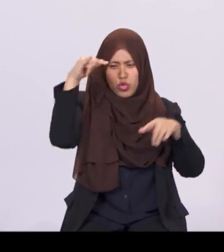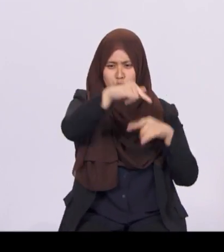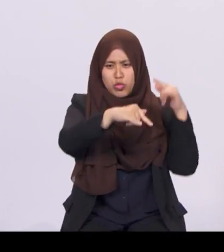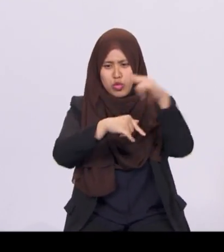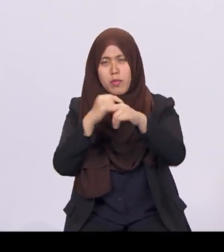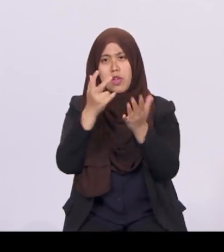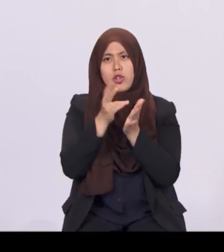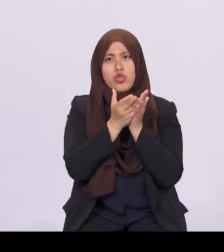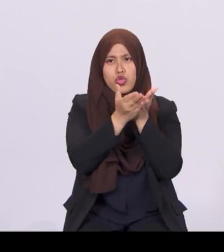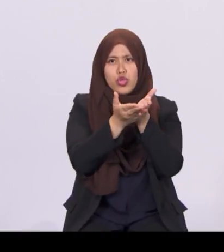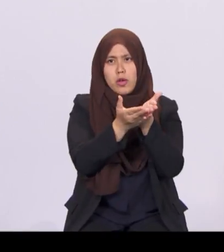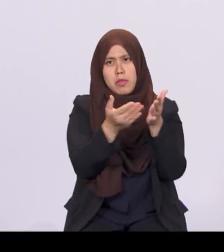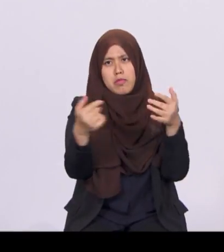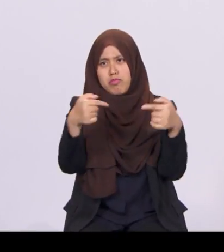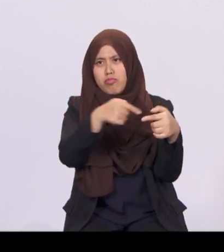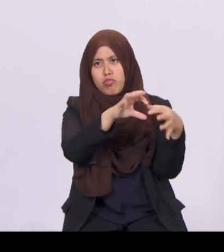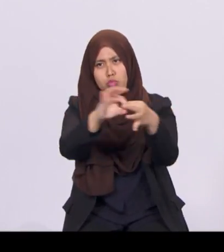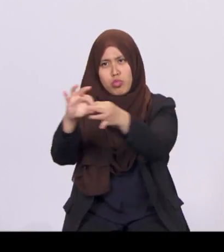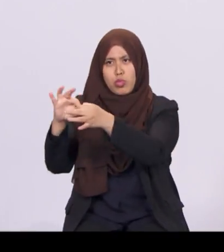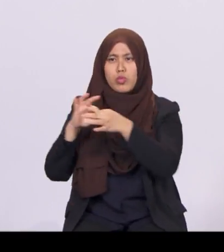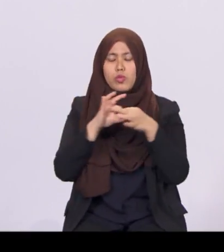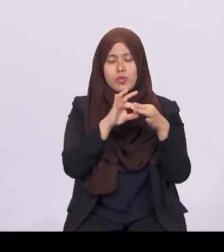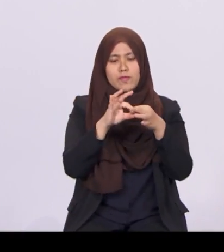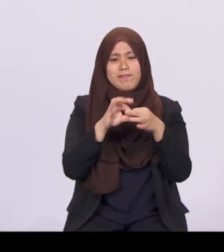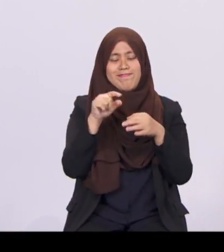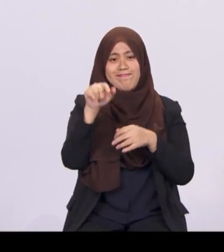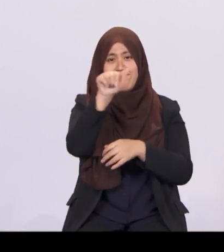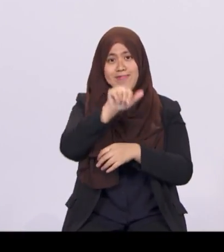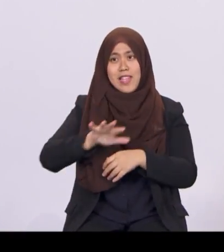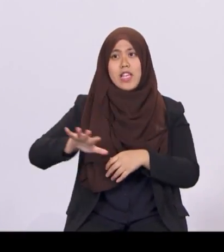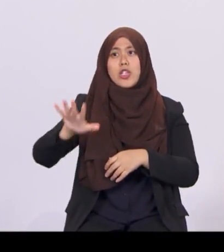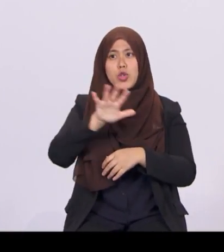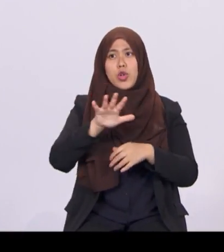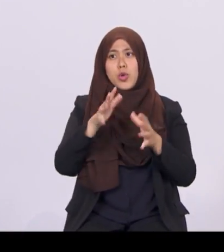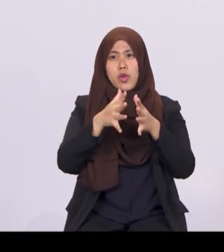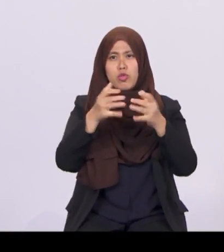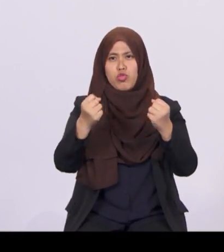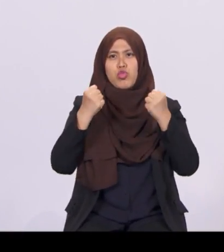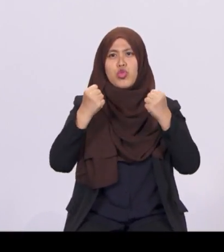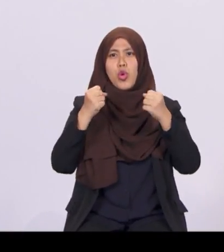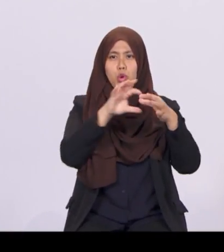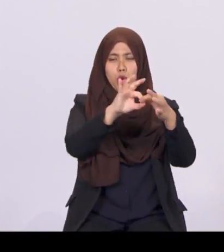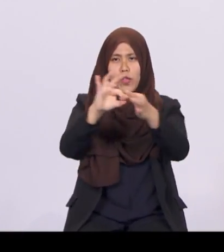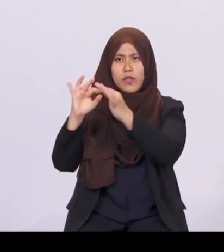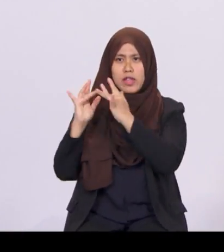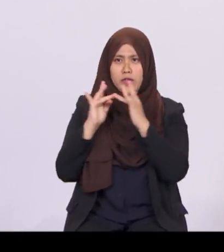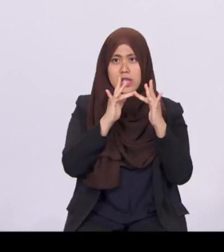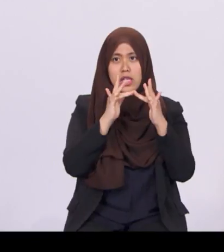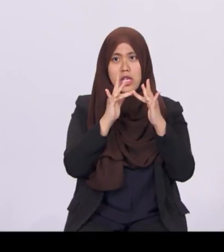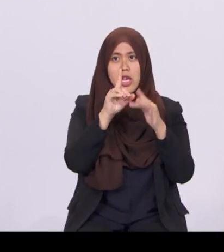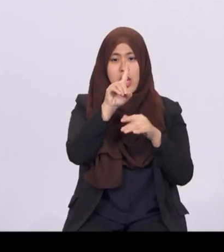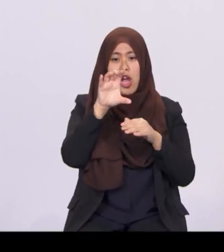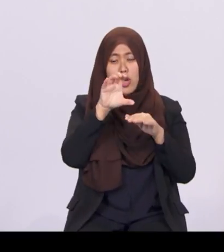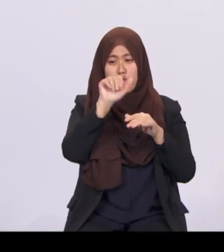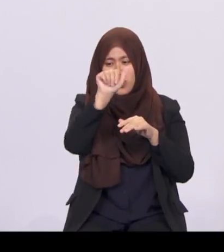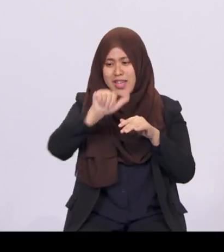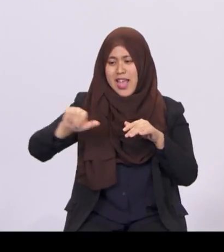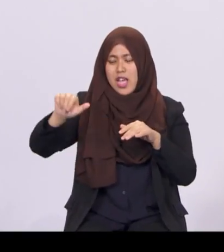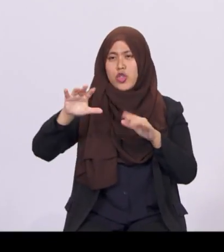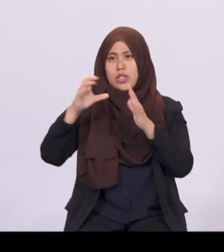Within Asia, we have extensive connectivity to over 100 Asian cities by air and more than 250 Asian ports